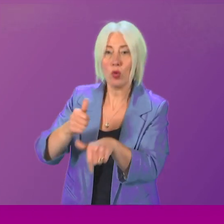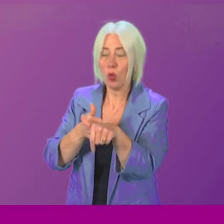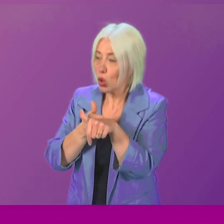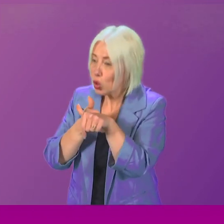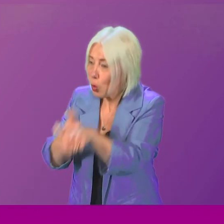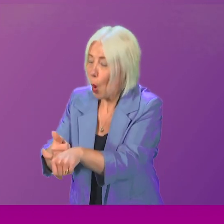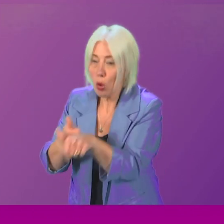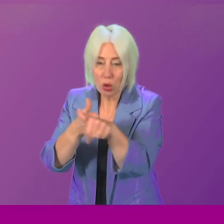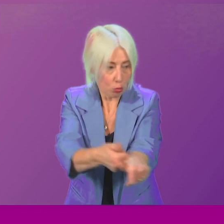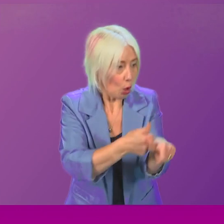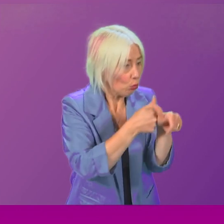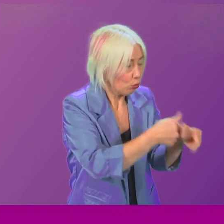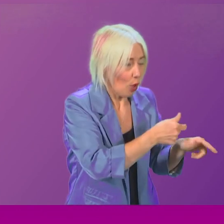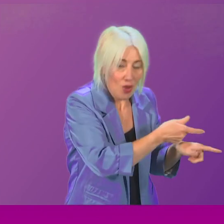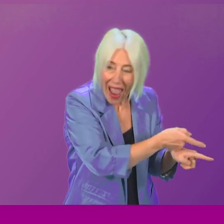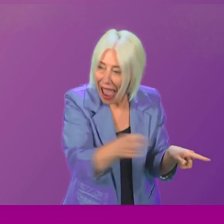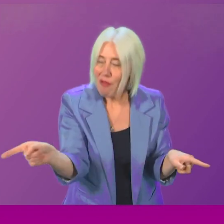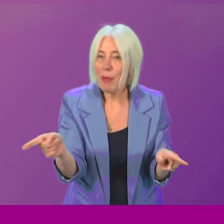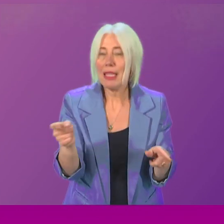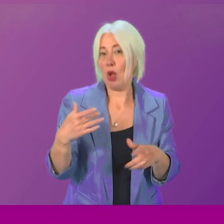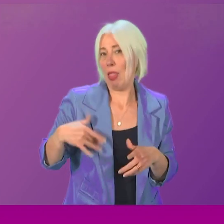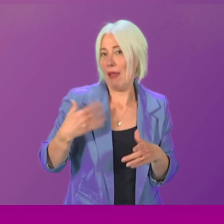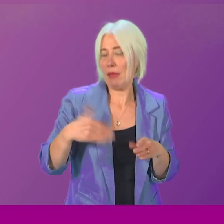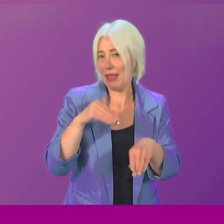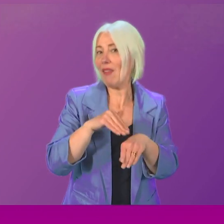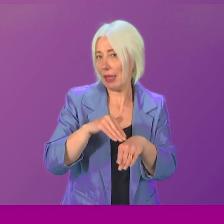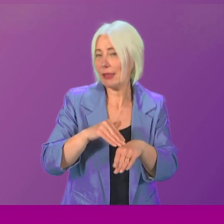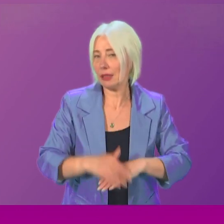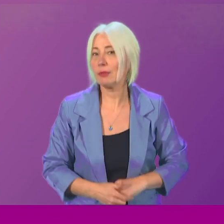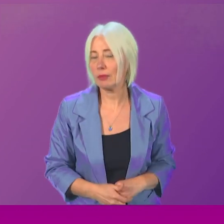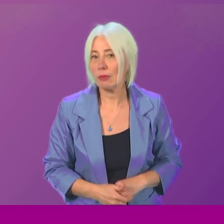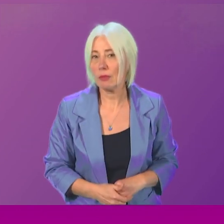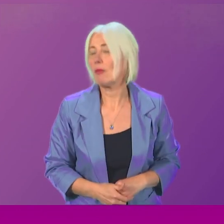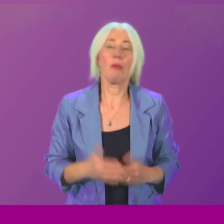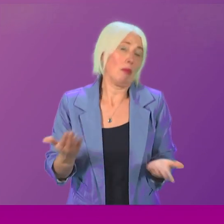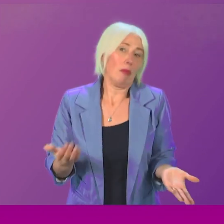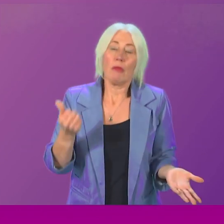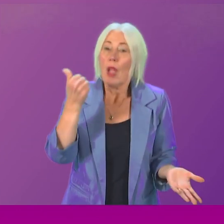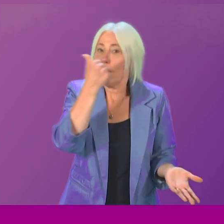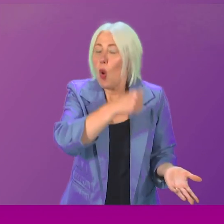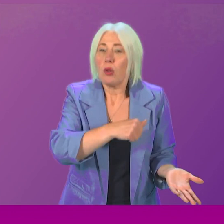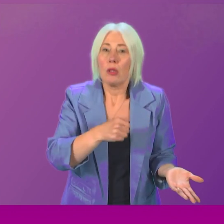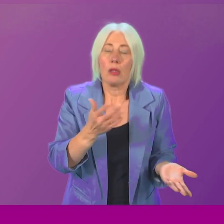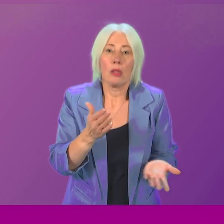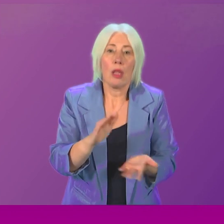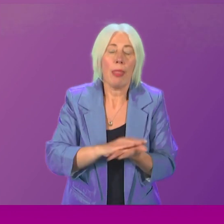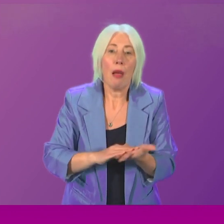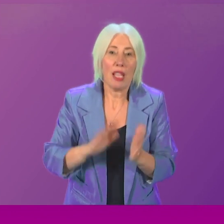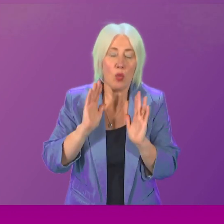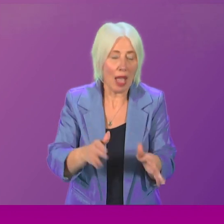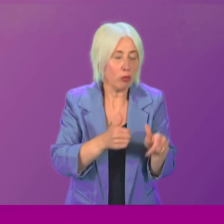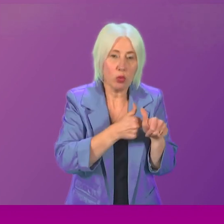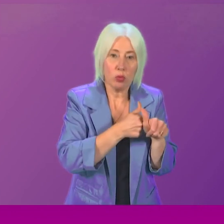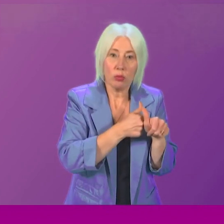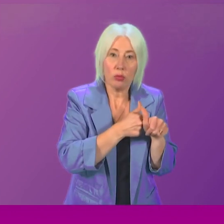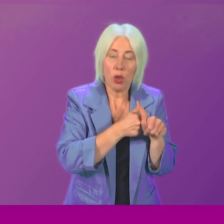everyone whose lives were affected. That, of course, does mean that we continue to support those